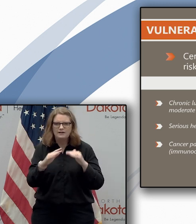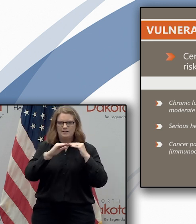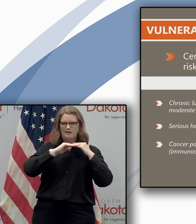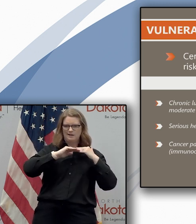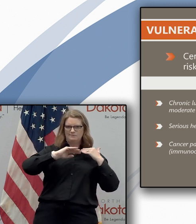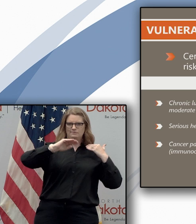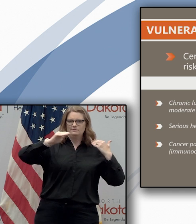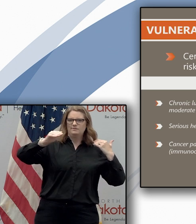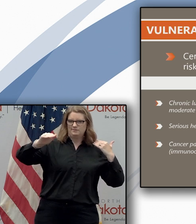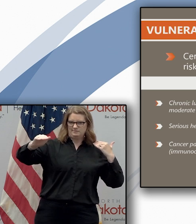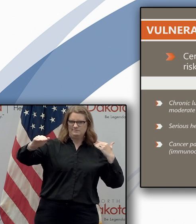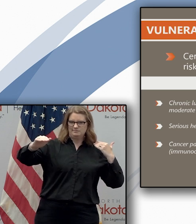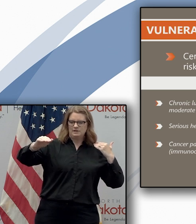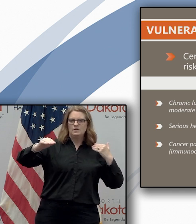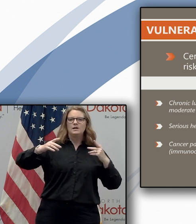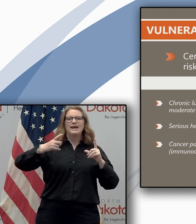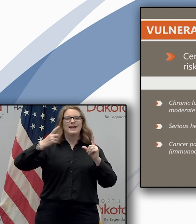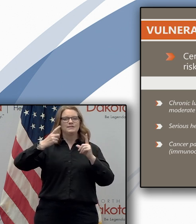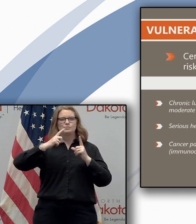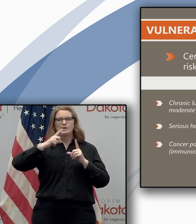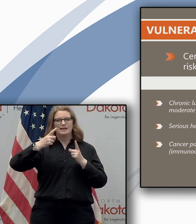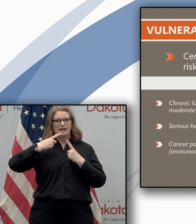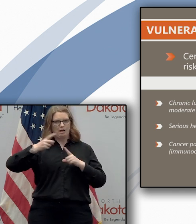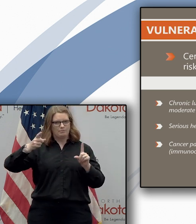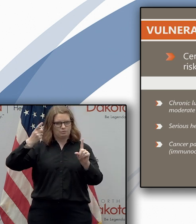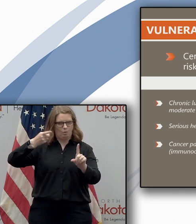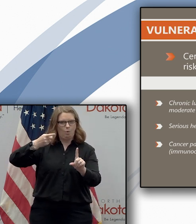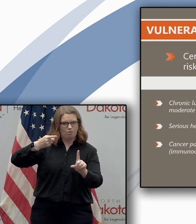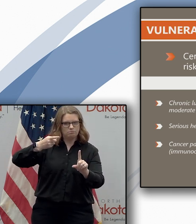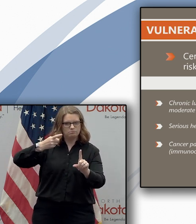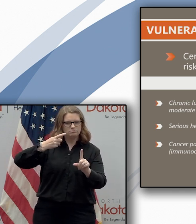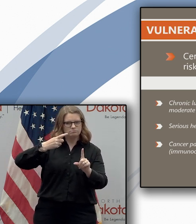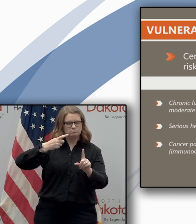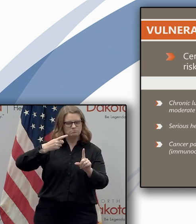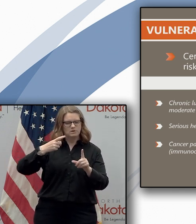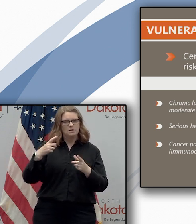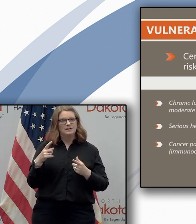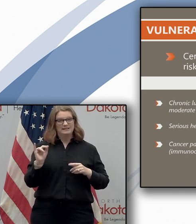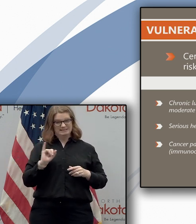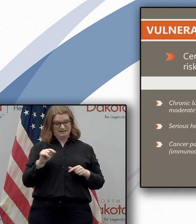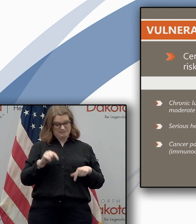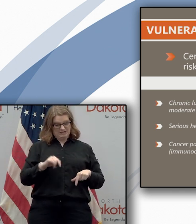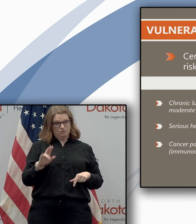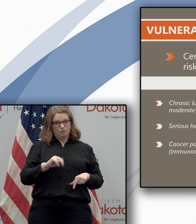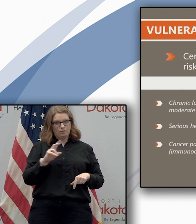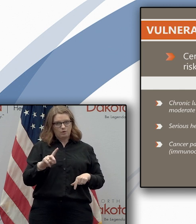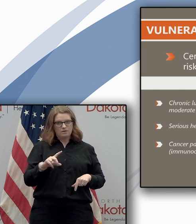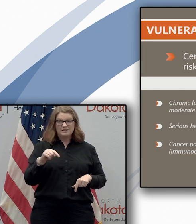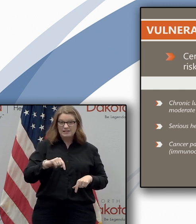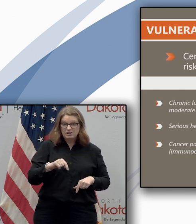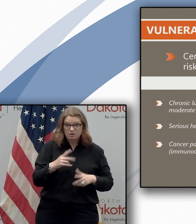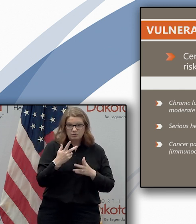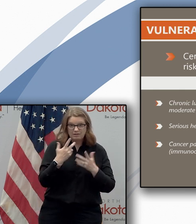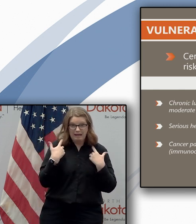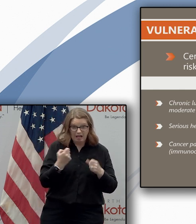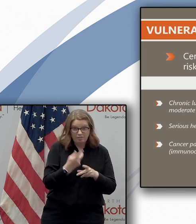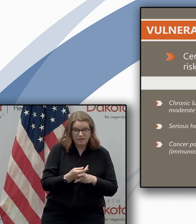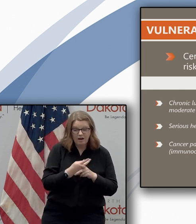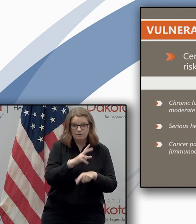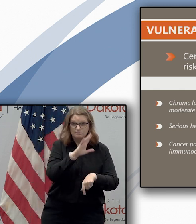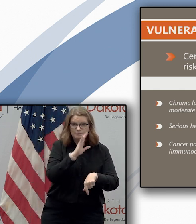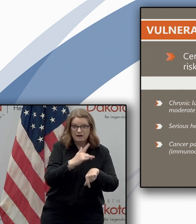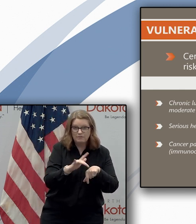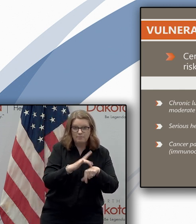accomplishing the goal for the majority of the country as we have here in North Dakota where health care was not overwhelmed. This is